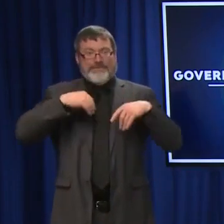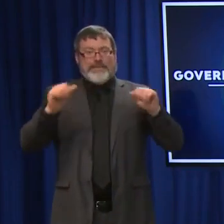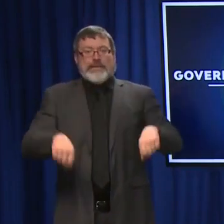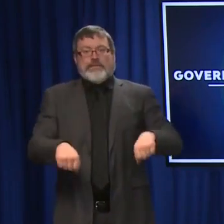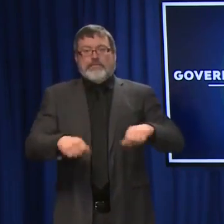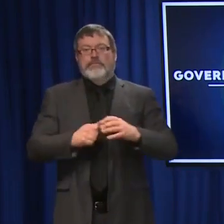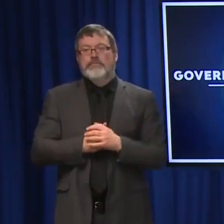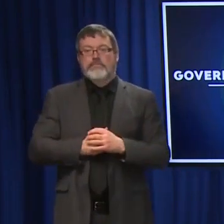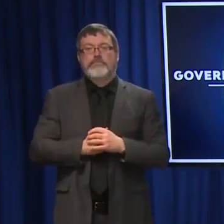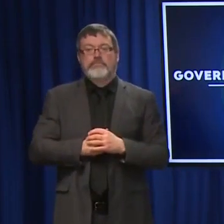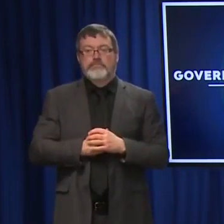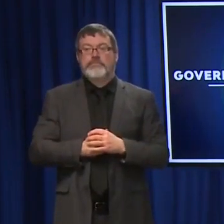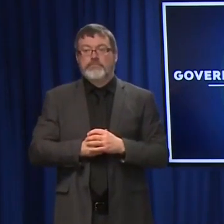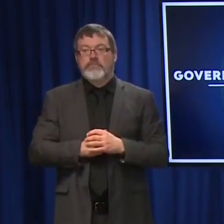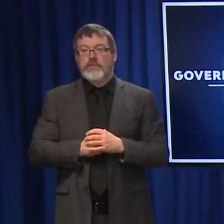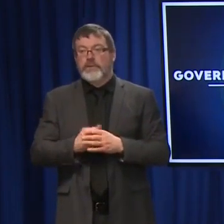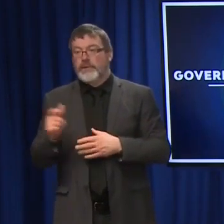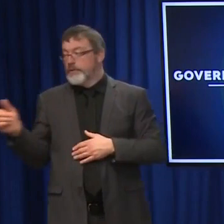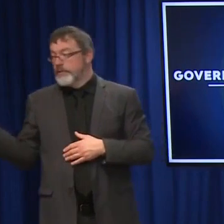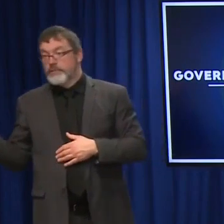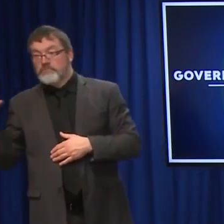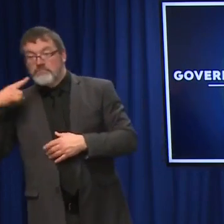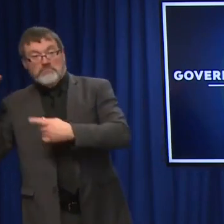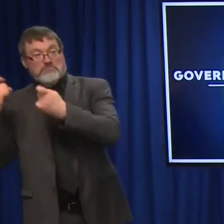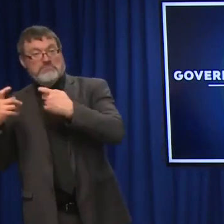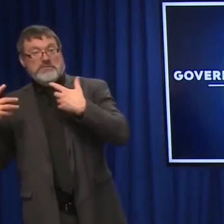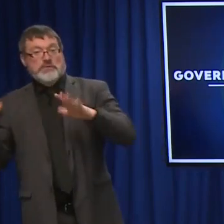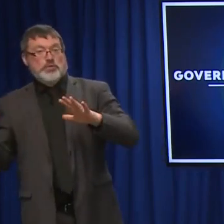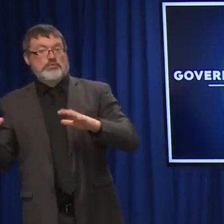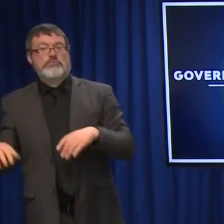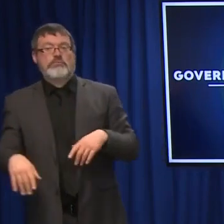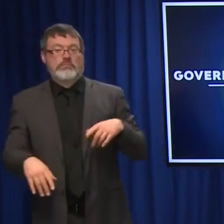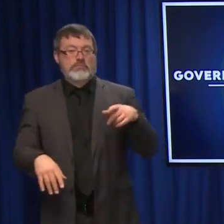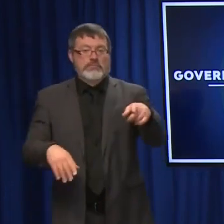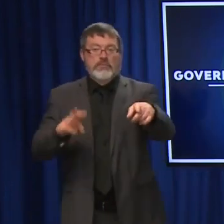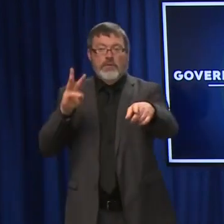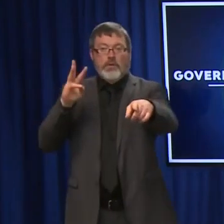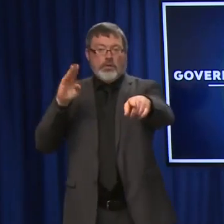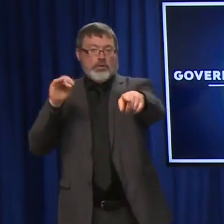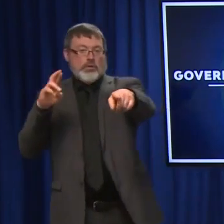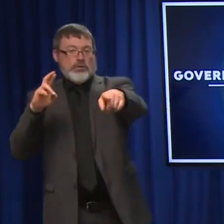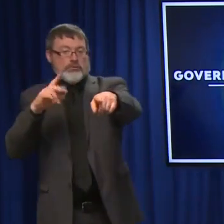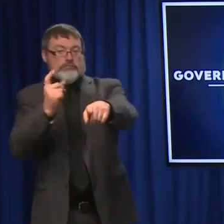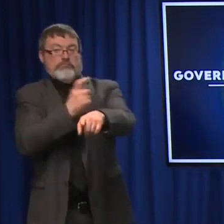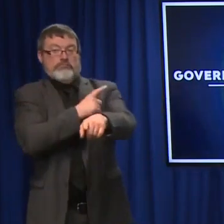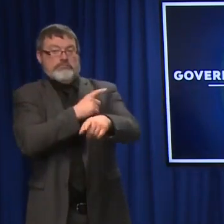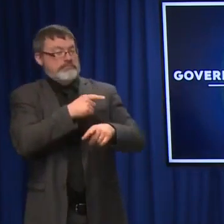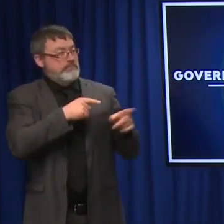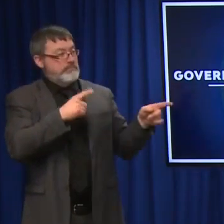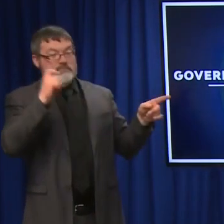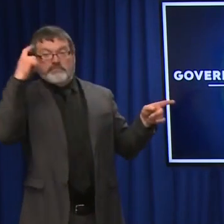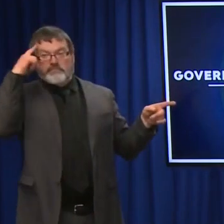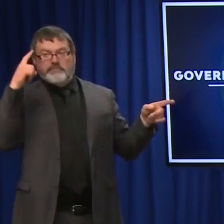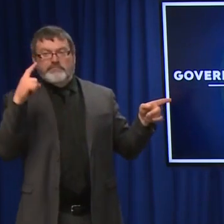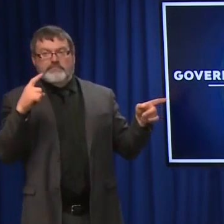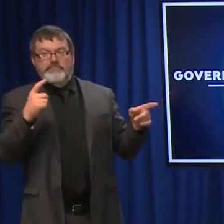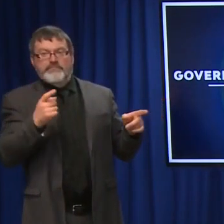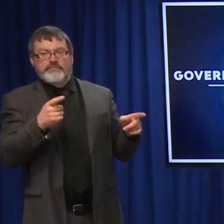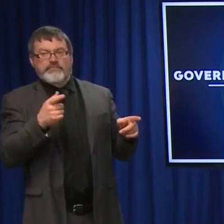Thank you. Phones are all set, sir. Great. Governor, what's, if anything, is anything keeping you up at night these days?